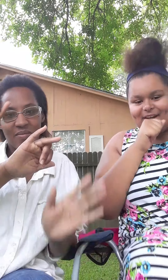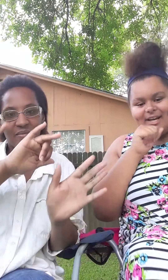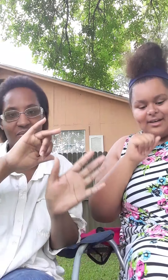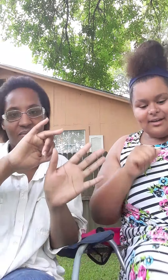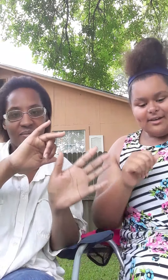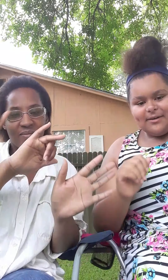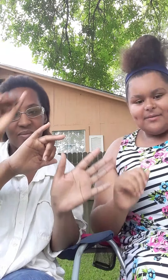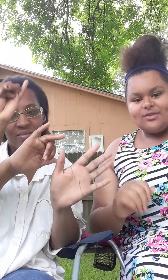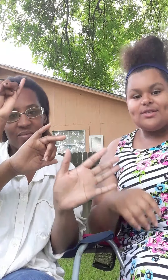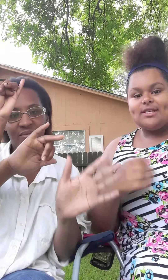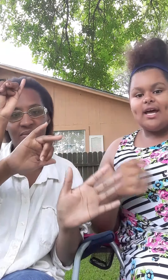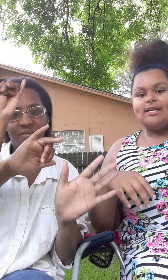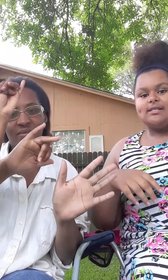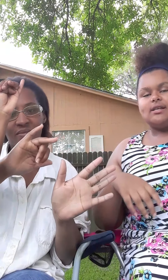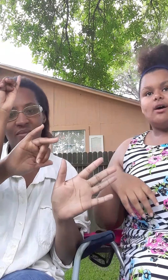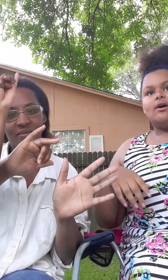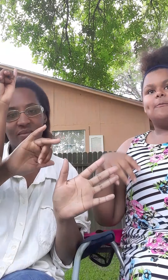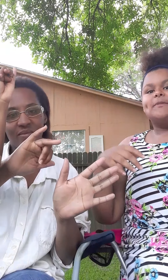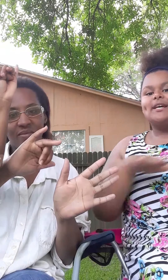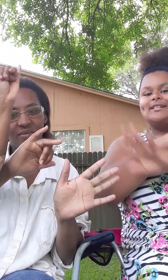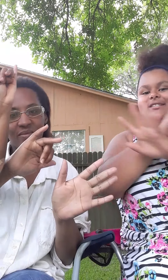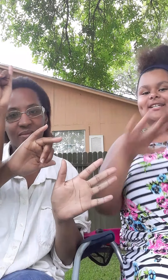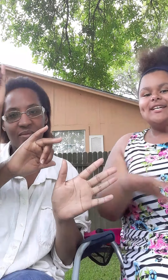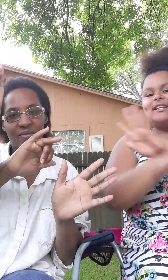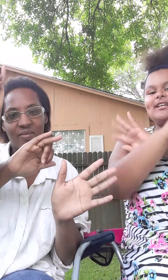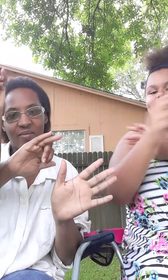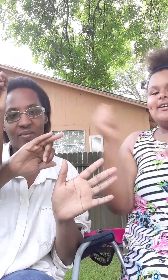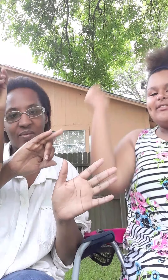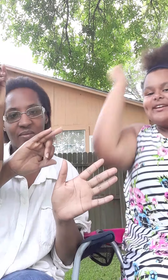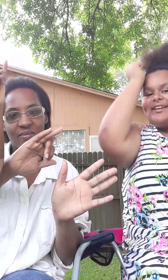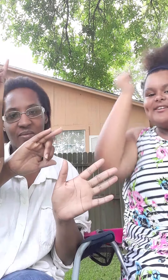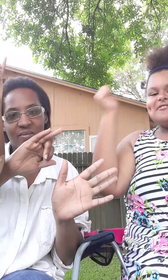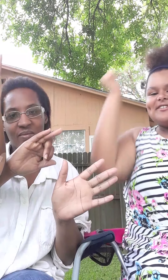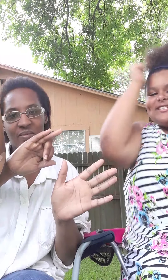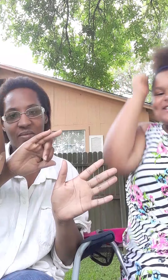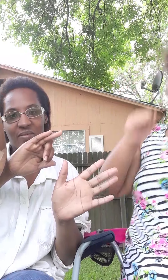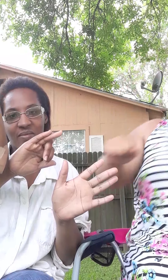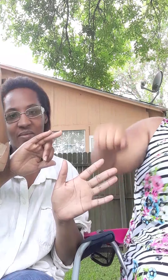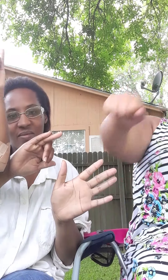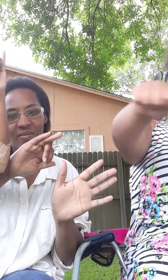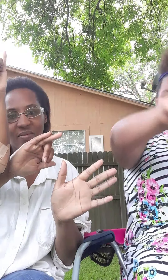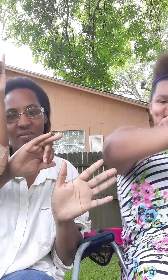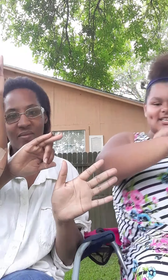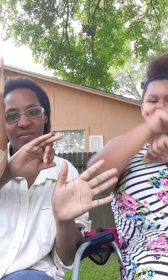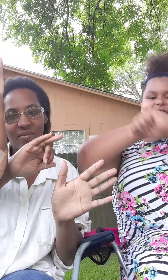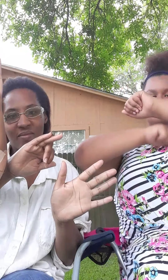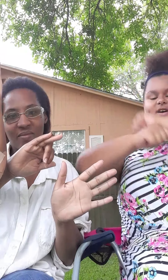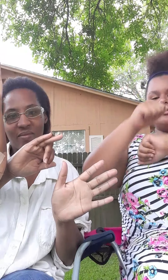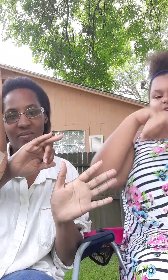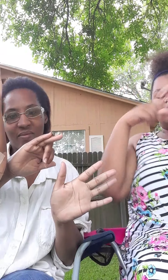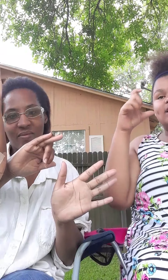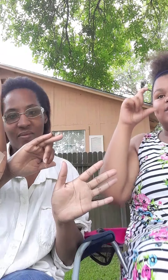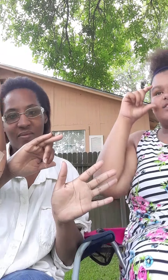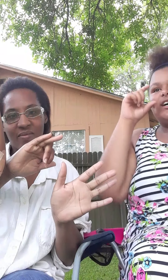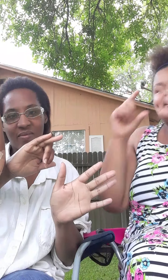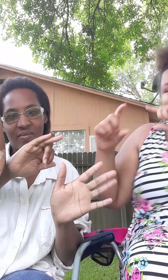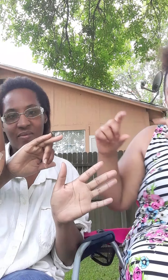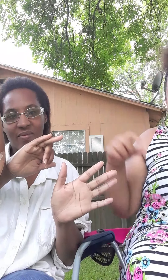Why don't you tell me so We didn't even know this We don't think she's got to win this I back it up